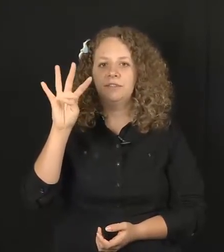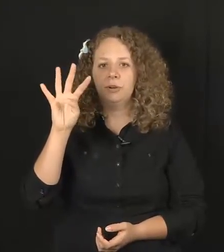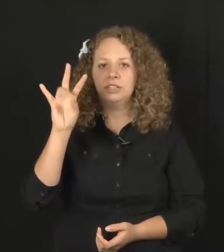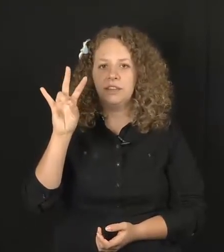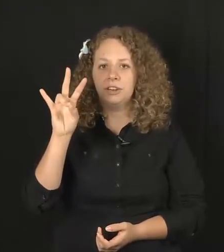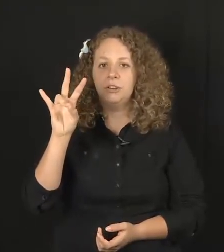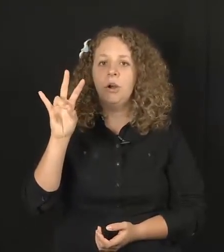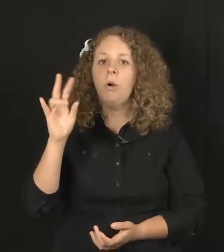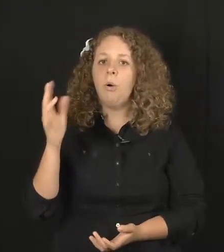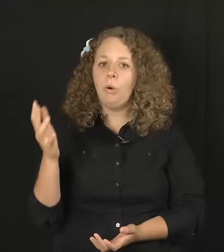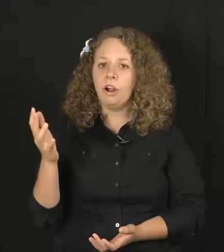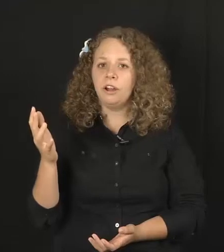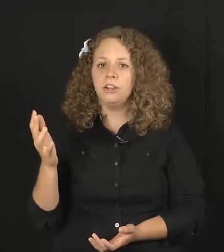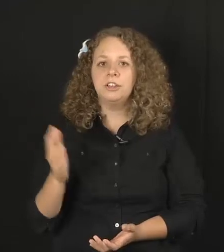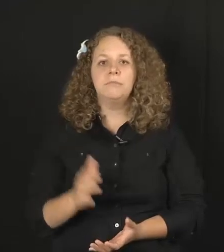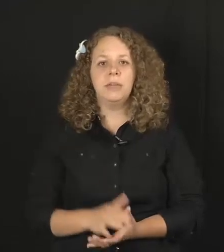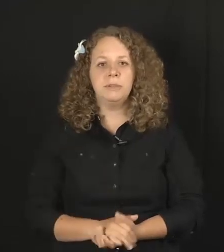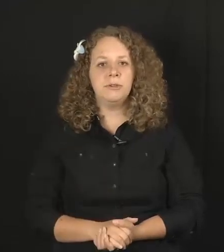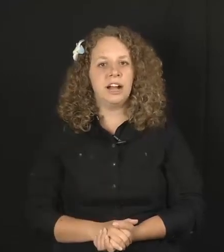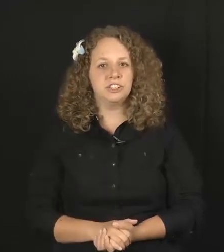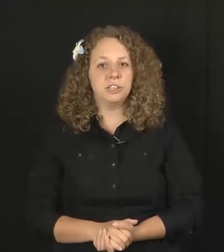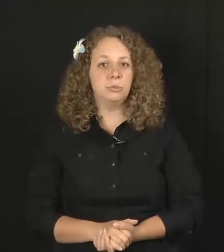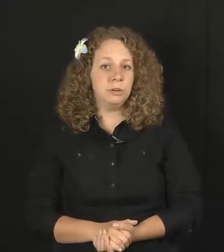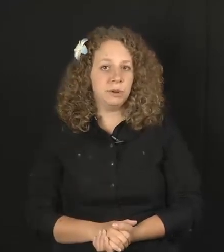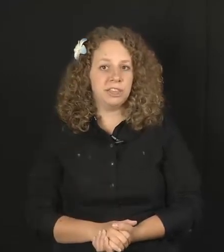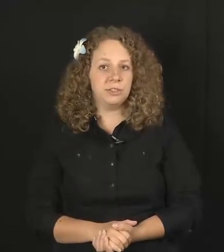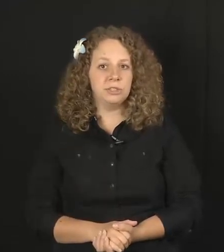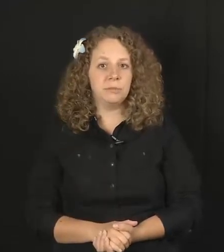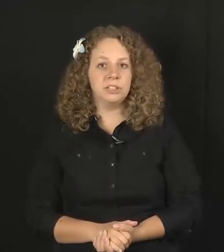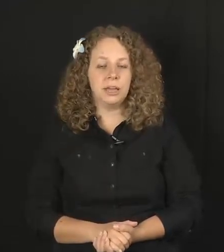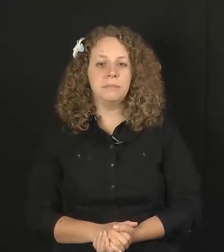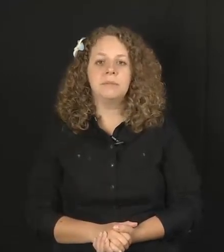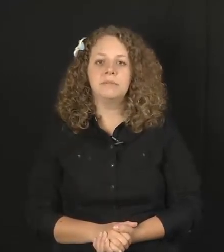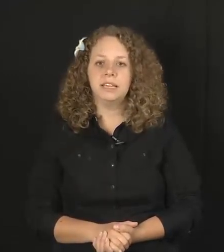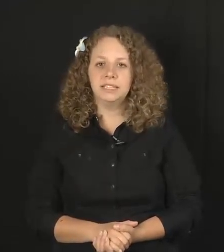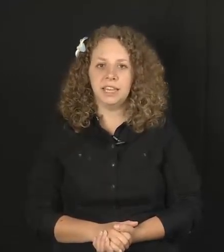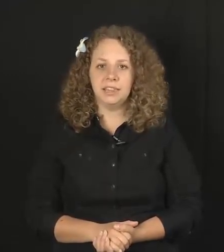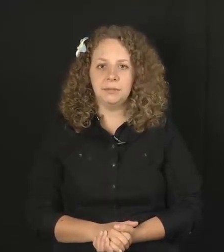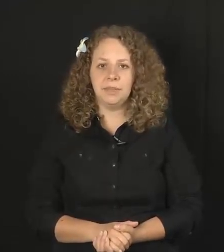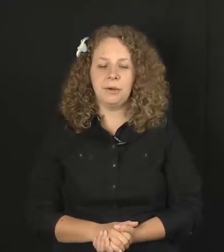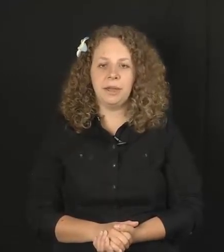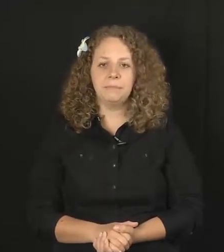022183947. Or, maybe you actually would break those numbers up and sign them that way.